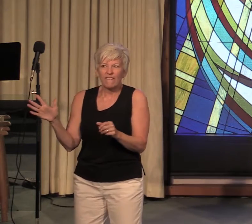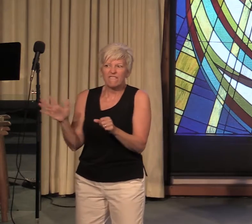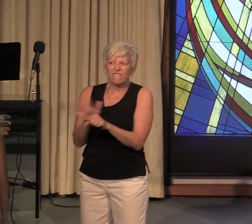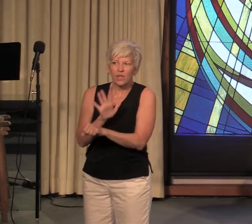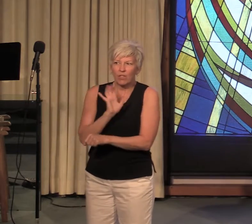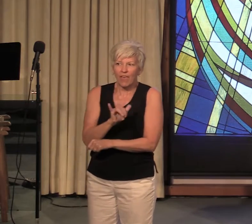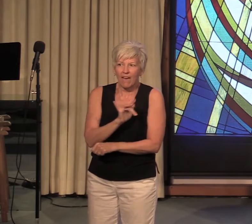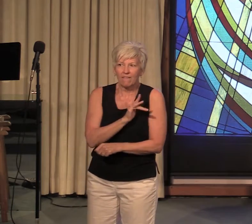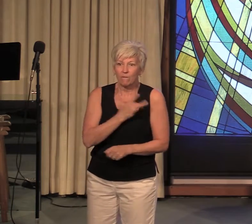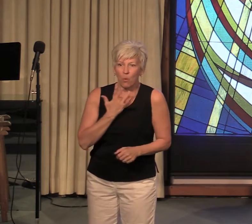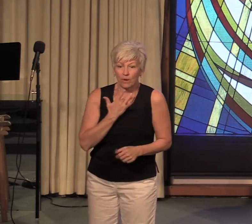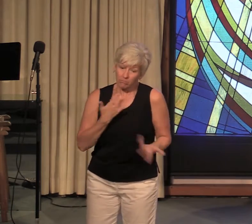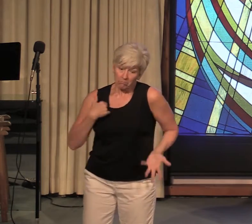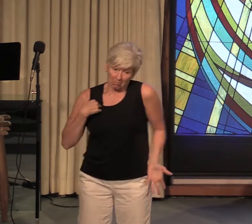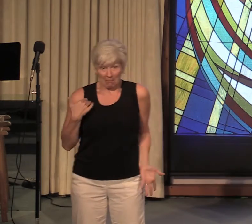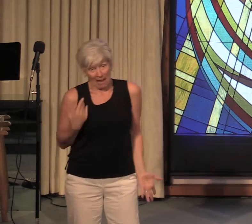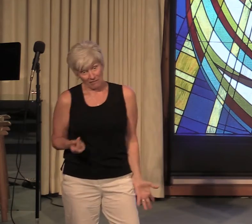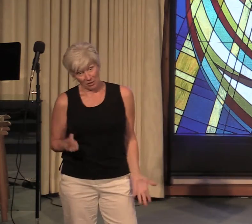have a dog now,